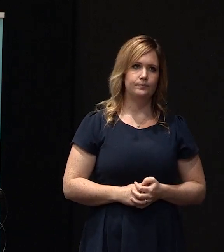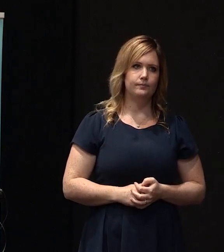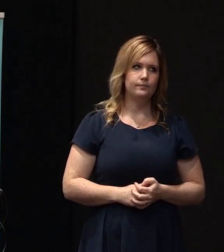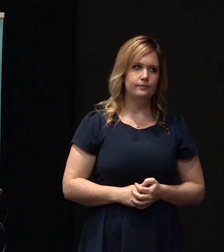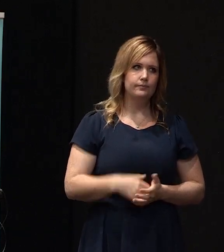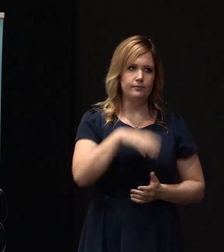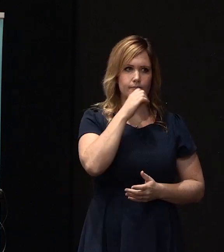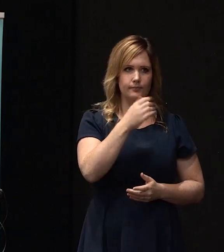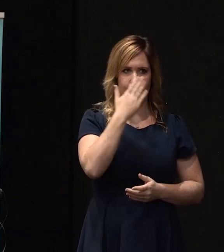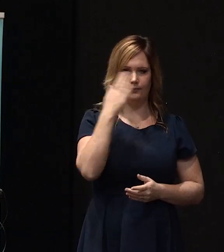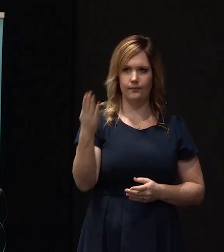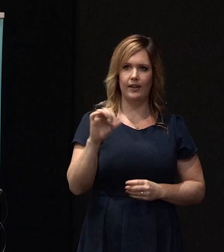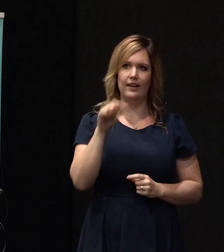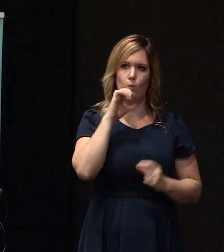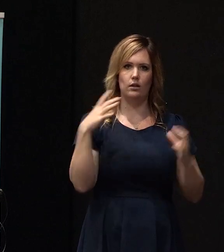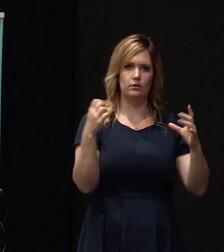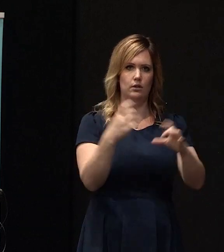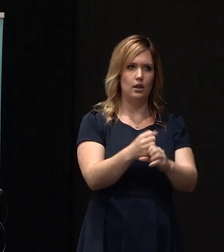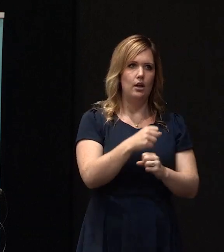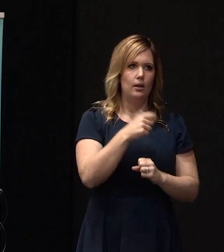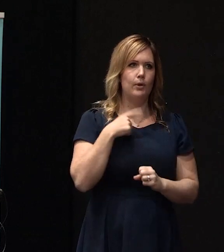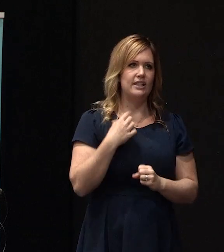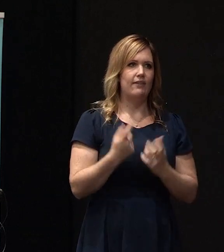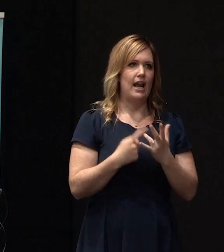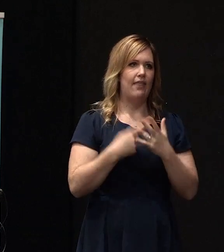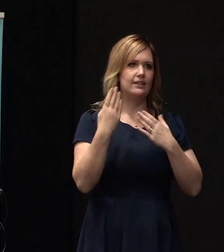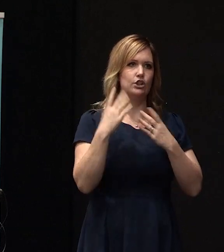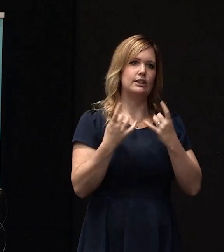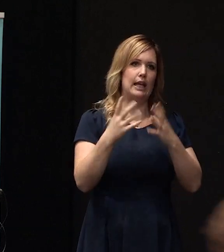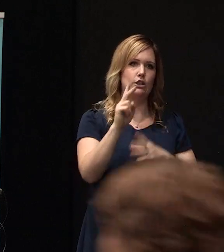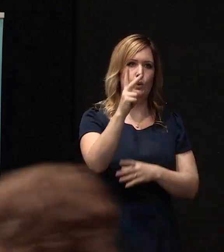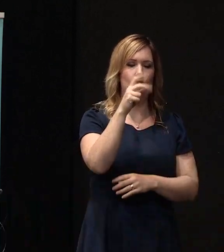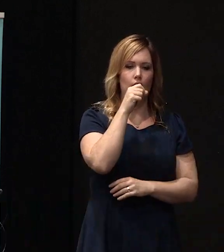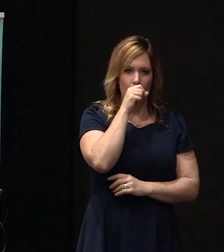gentlemen at the front here, and then we will wrap things up because there's another session starting at two o'clock.